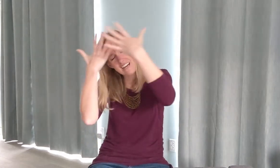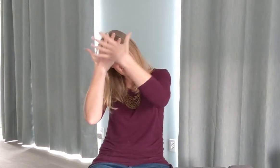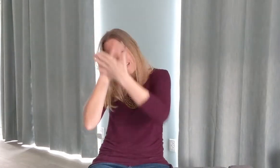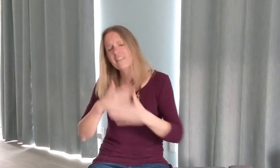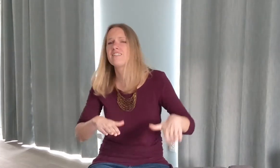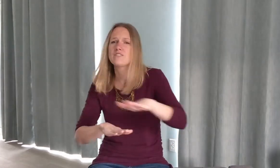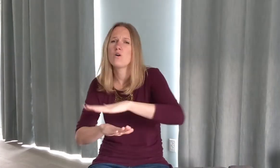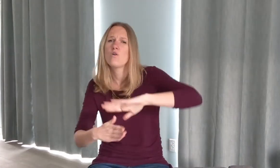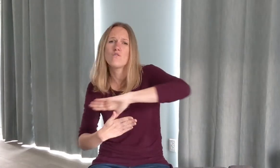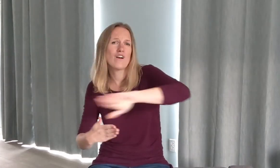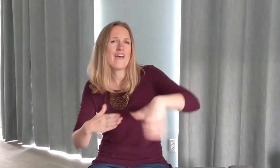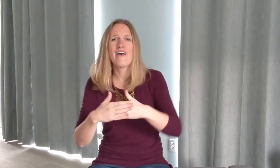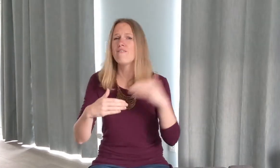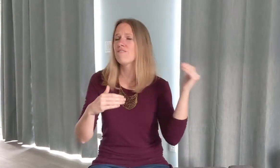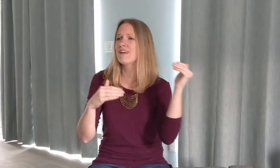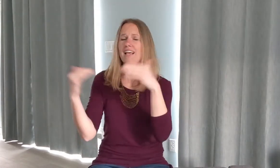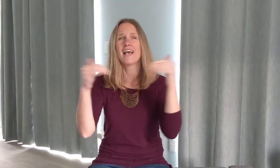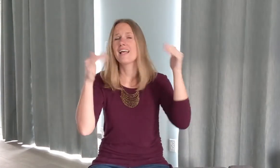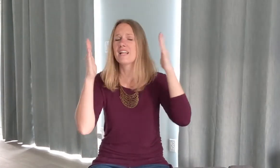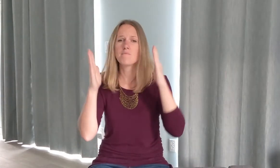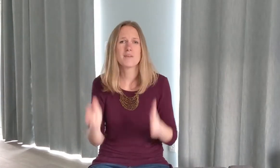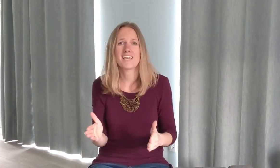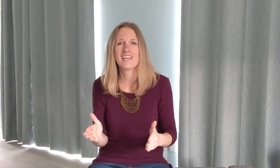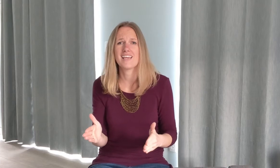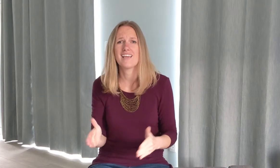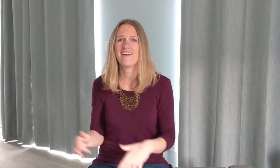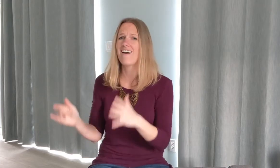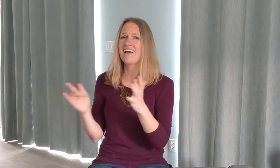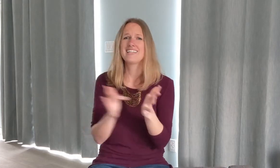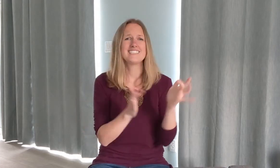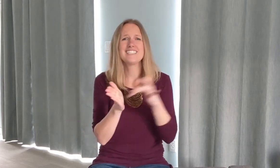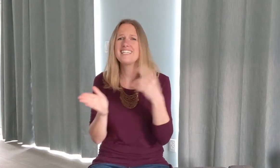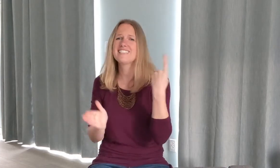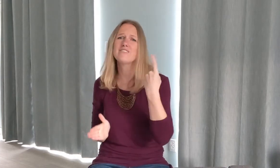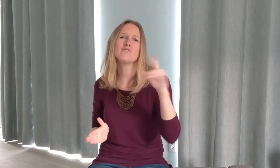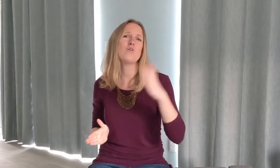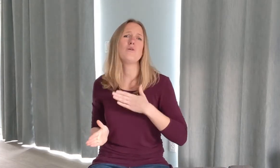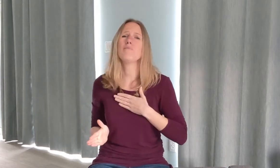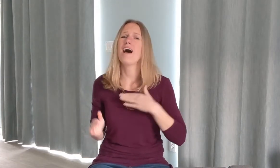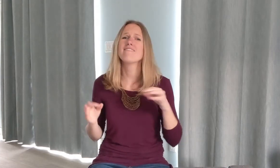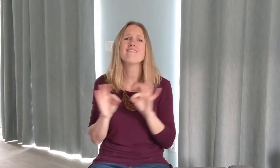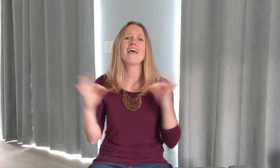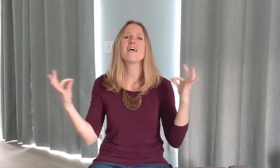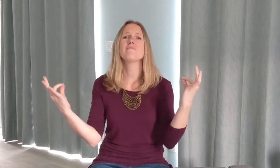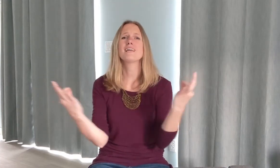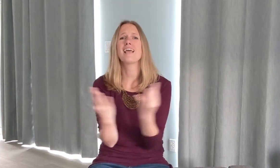darkness Over every enemy Jesus for my family